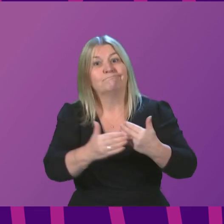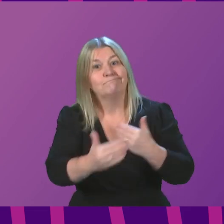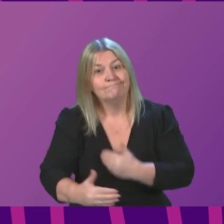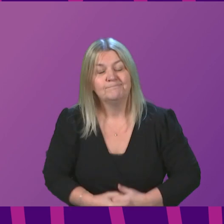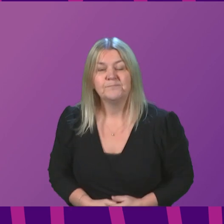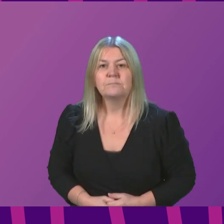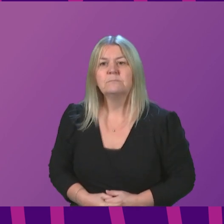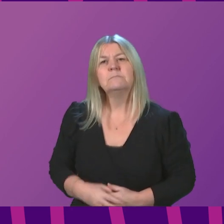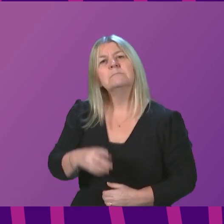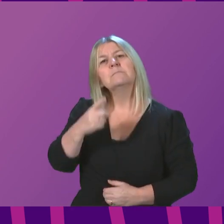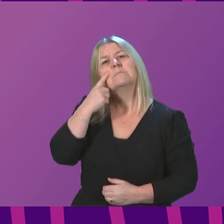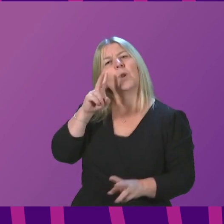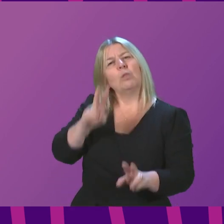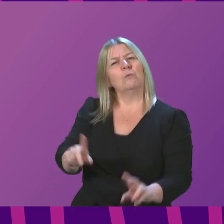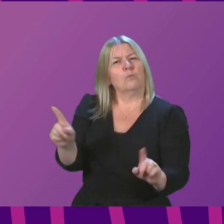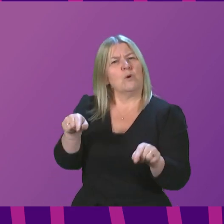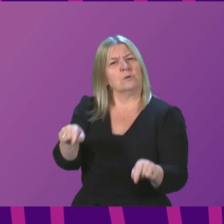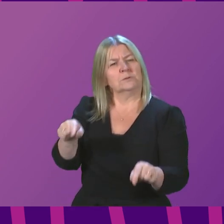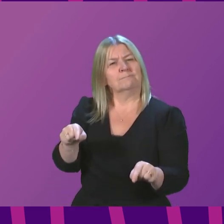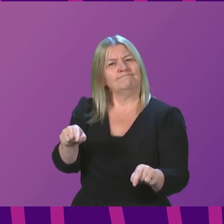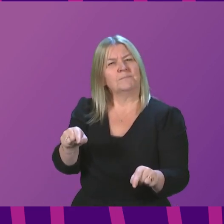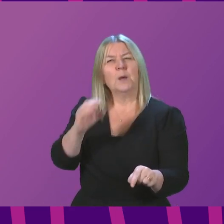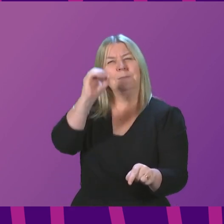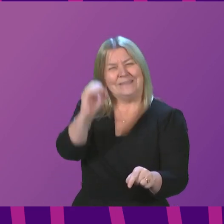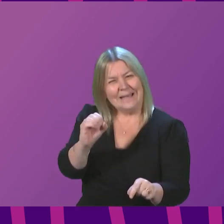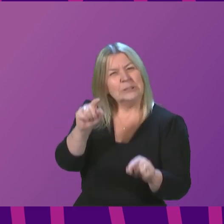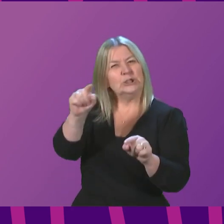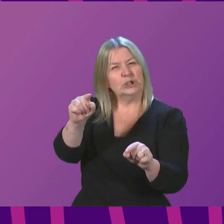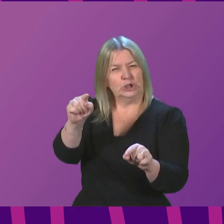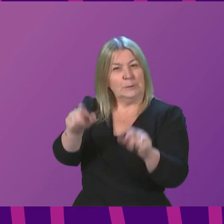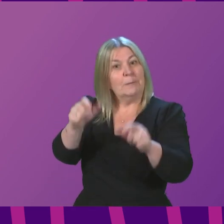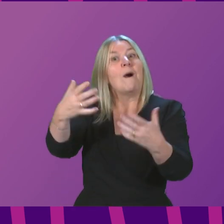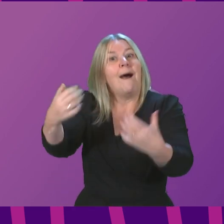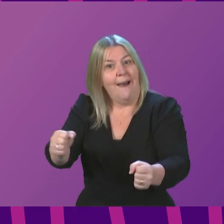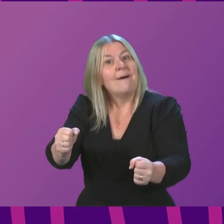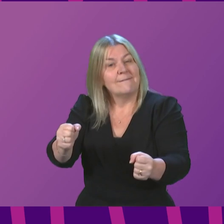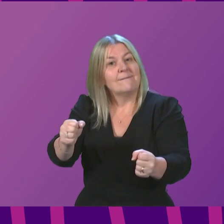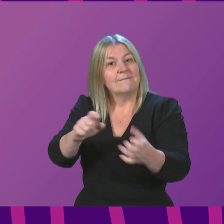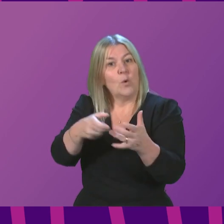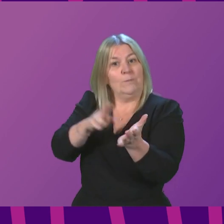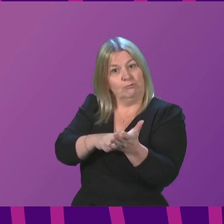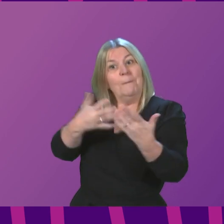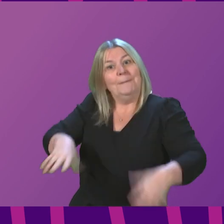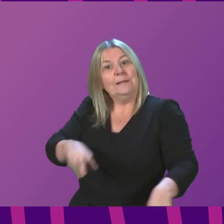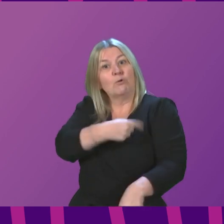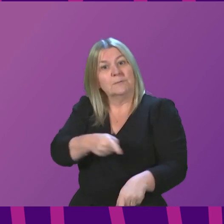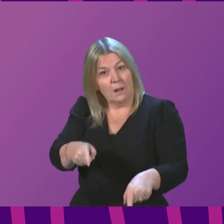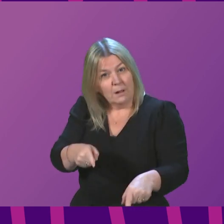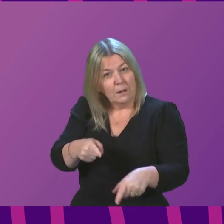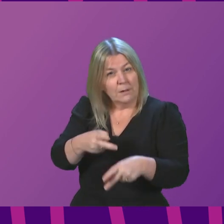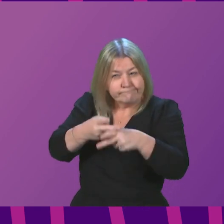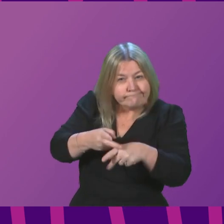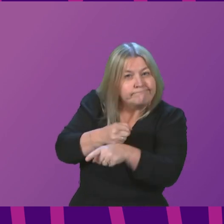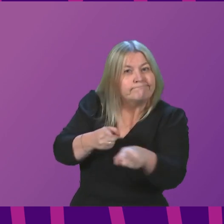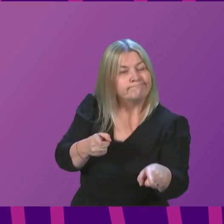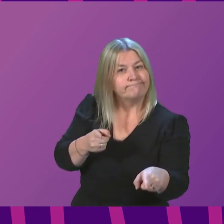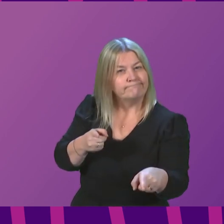we are looking at most closely is the proportion of Omicron cases that require hospital treatment. This will tell us